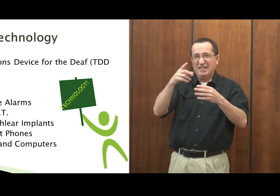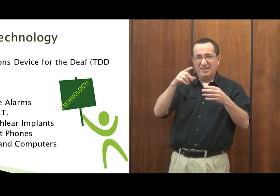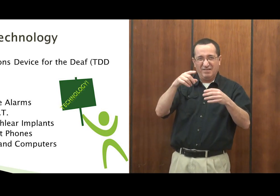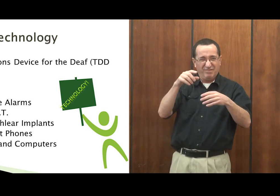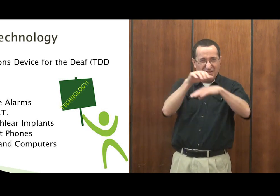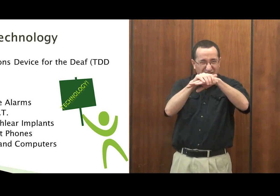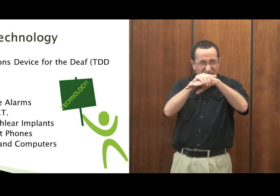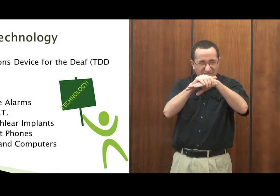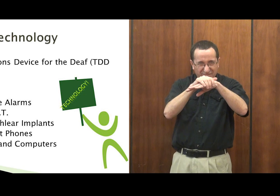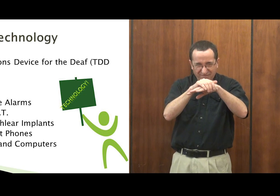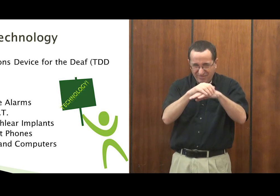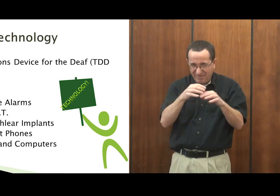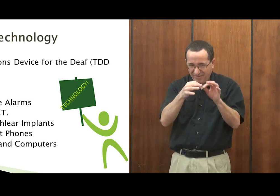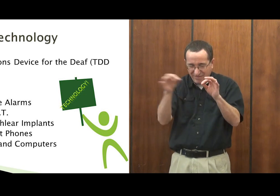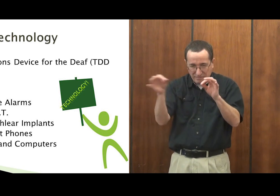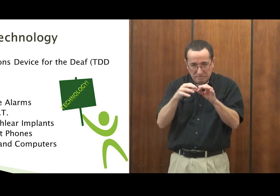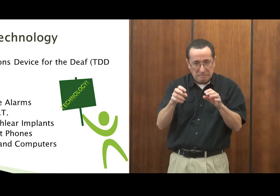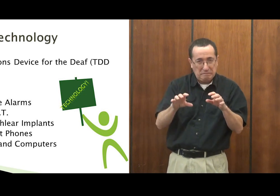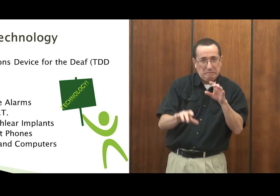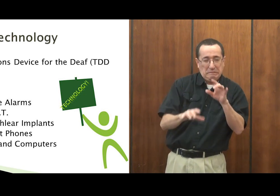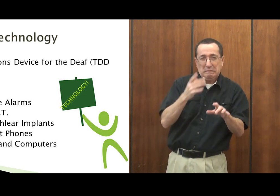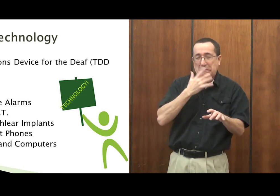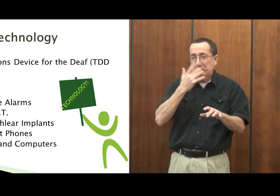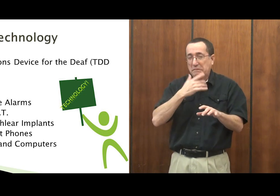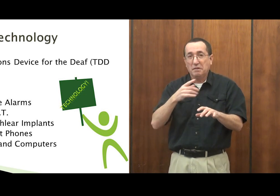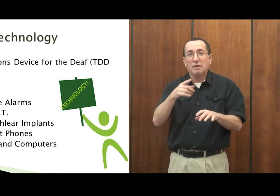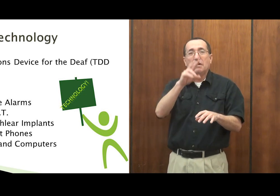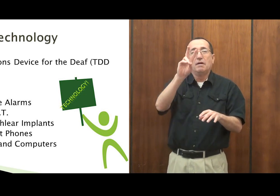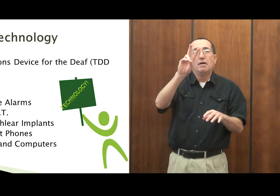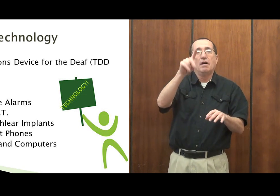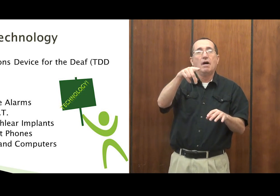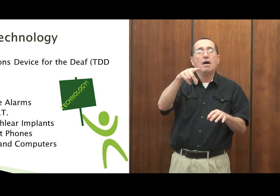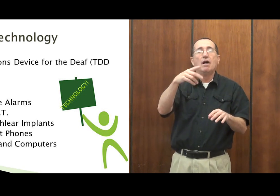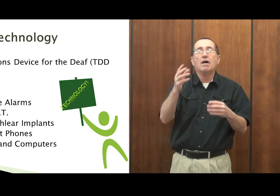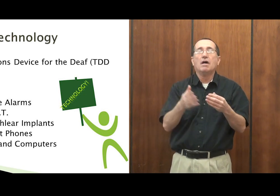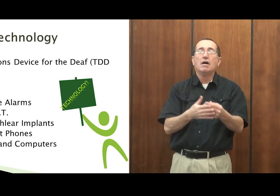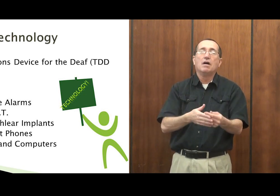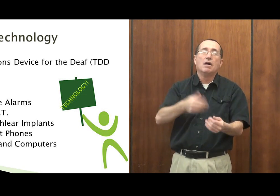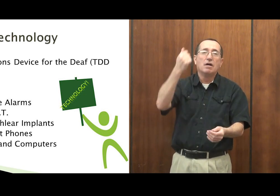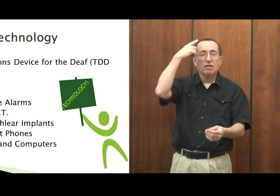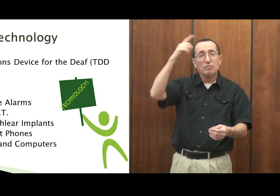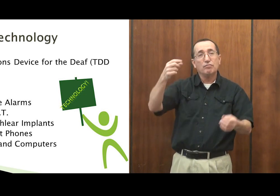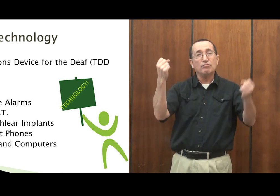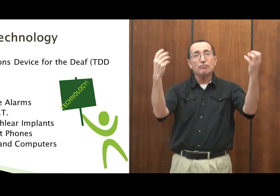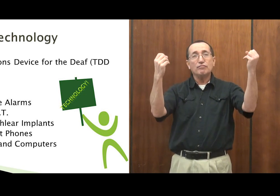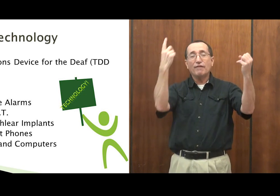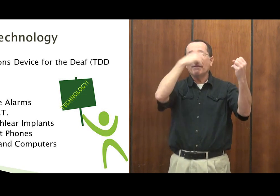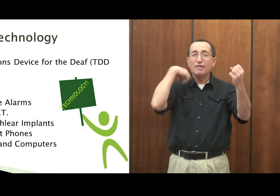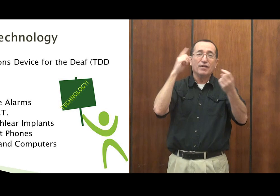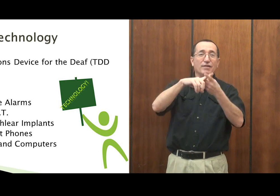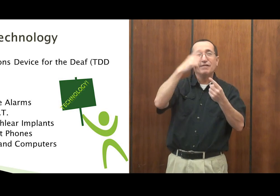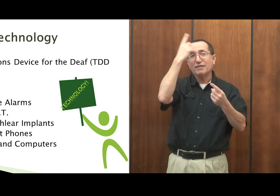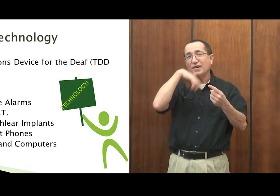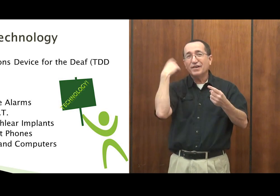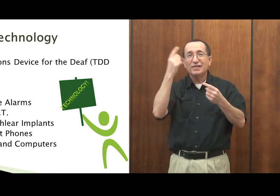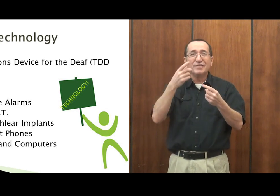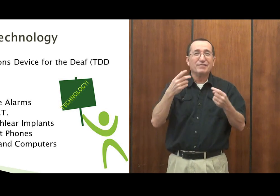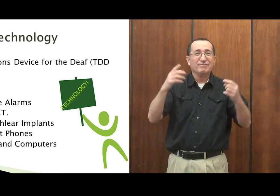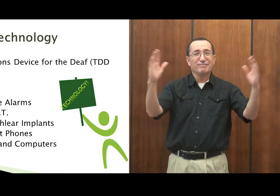dinosaur. Because it was typing in English where we had to do TTYs. was